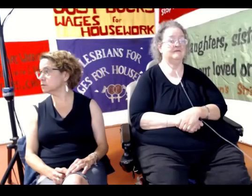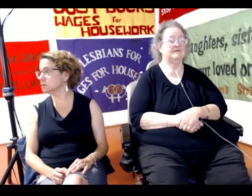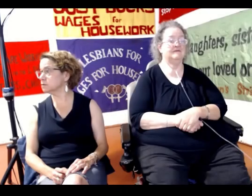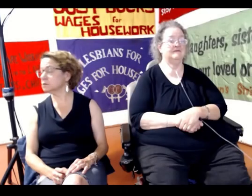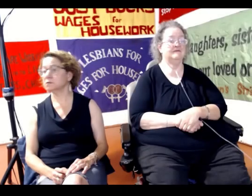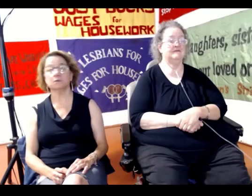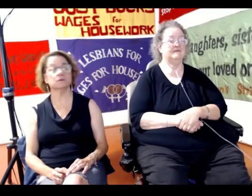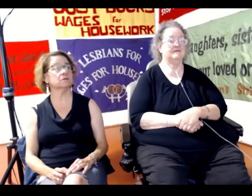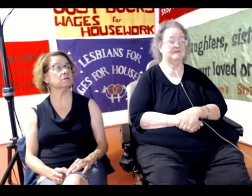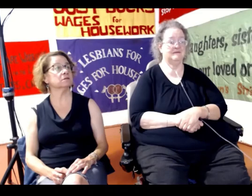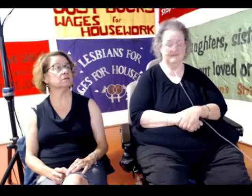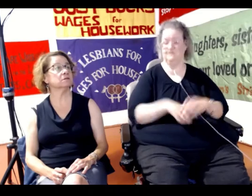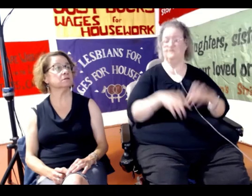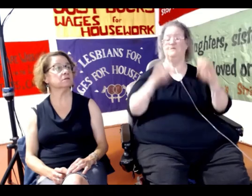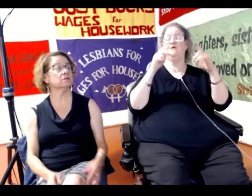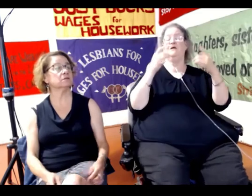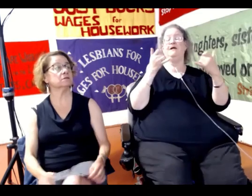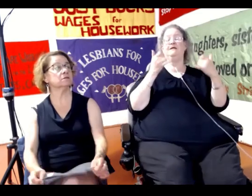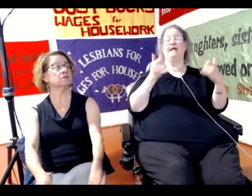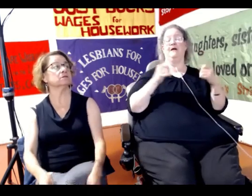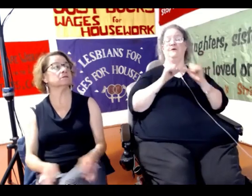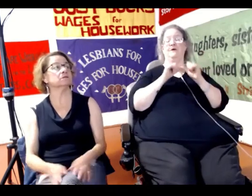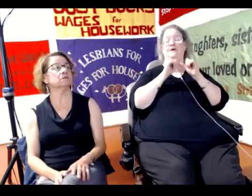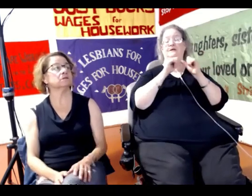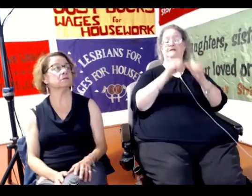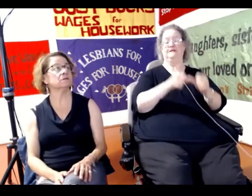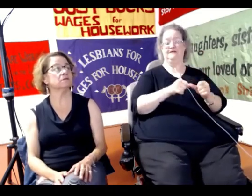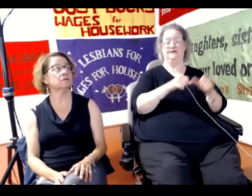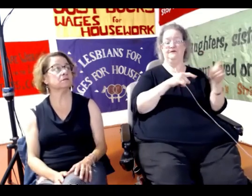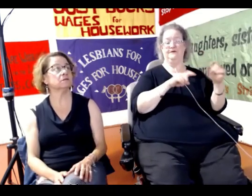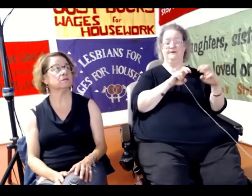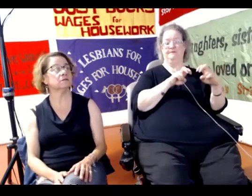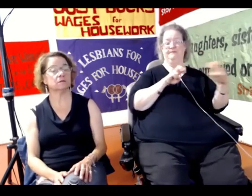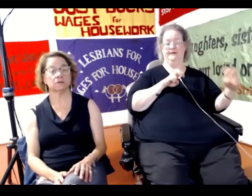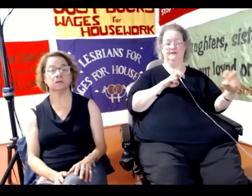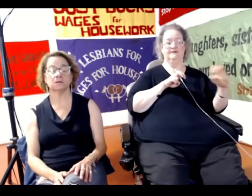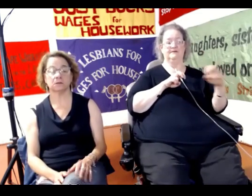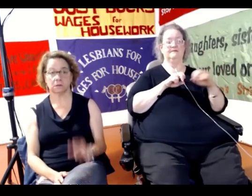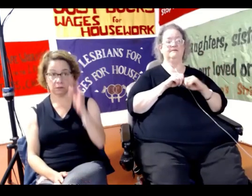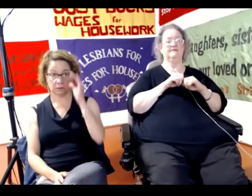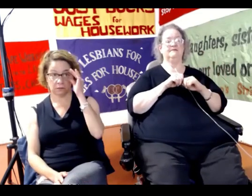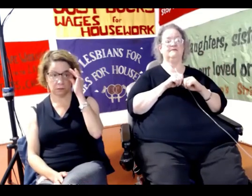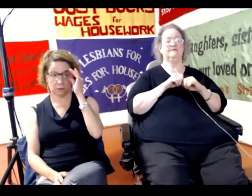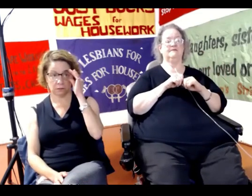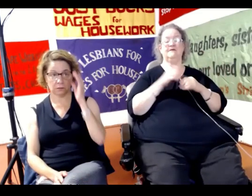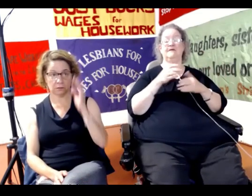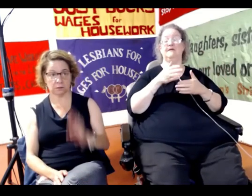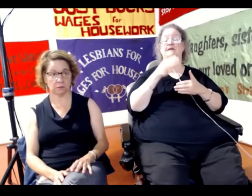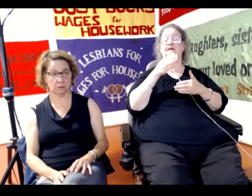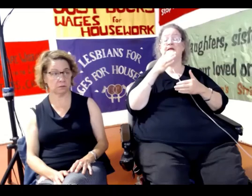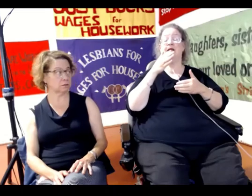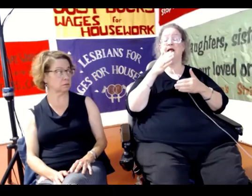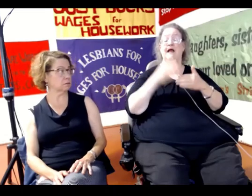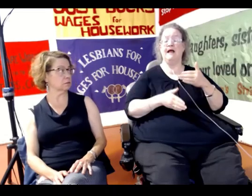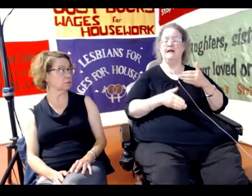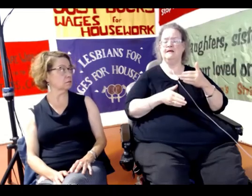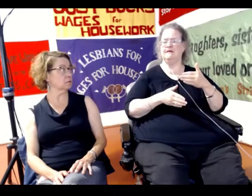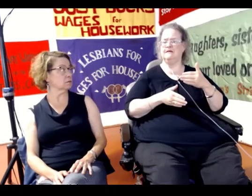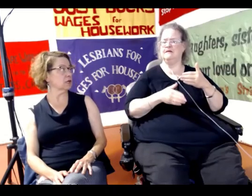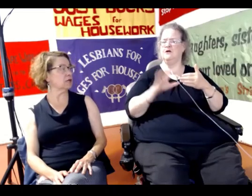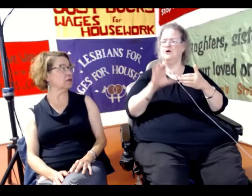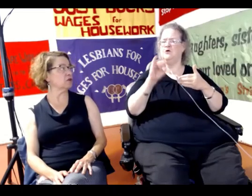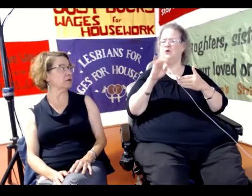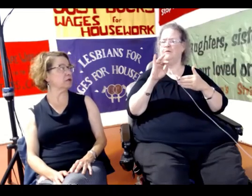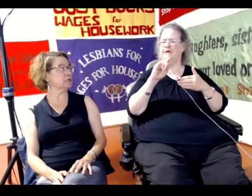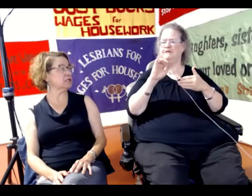Okay, well, we're going to continue on with this panel, End the Criminalization of Poverty in Protest. I'm